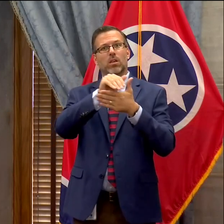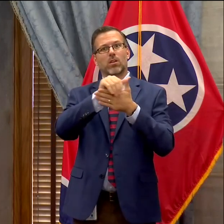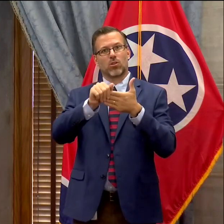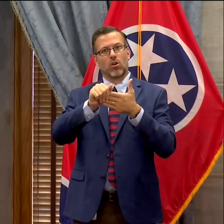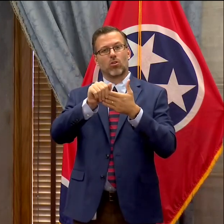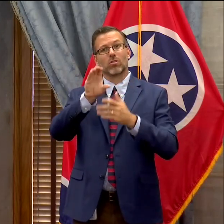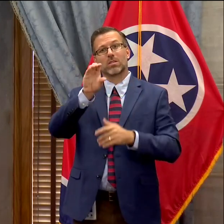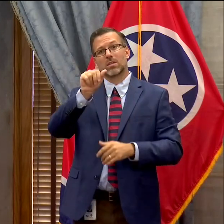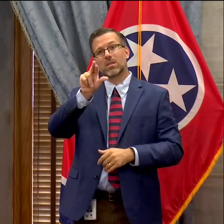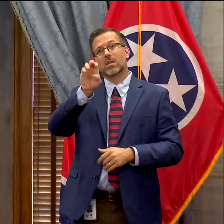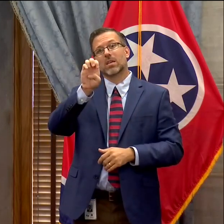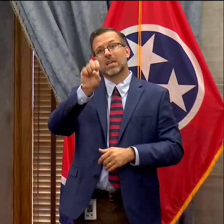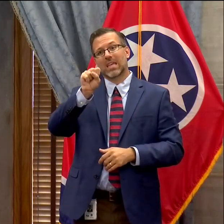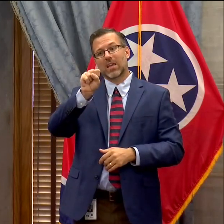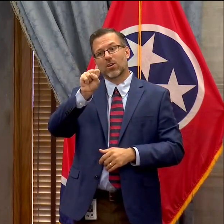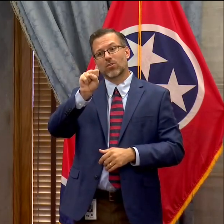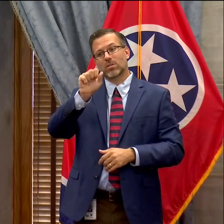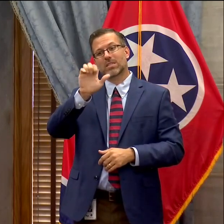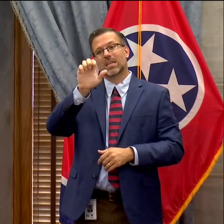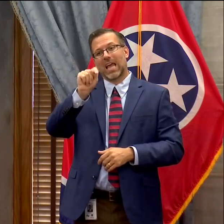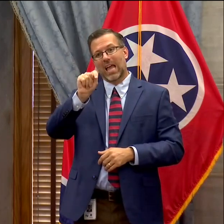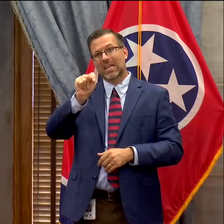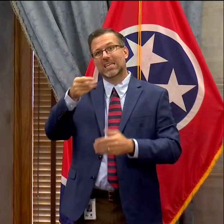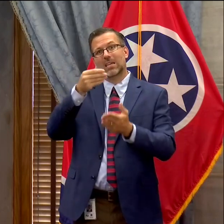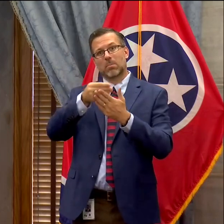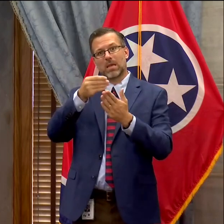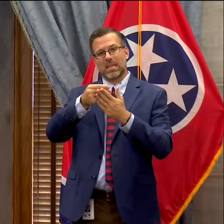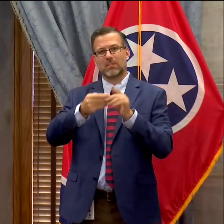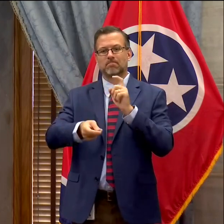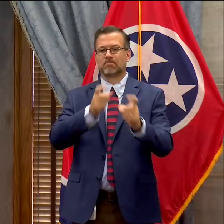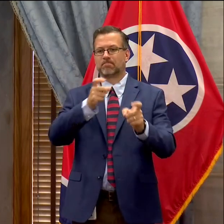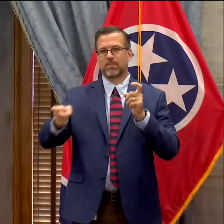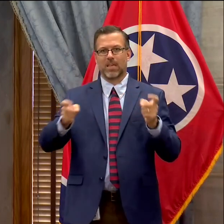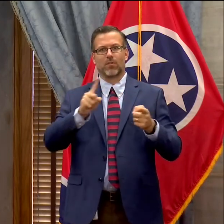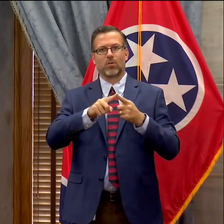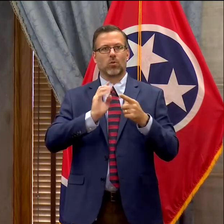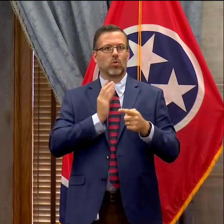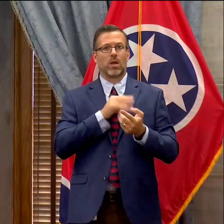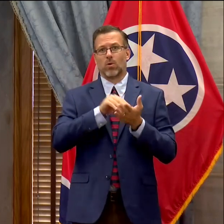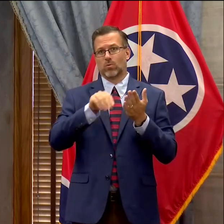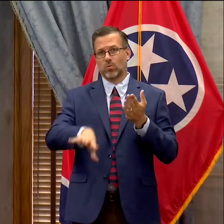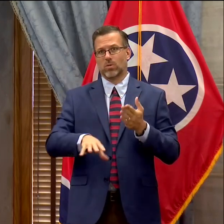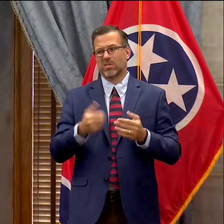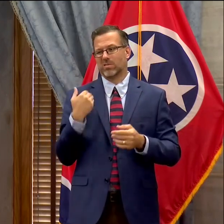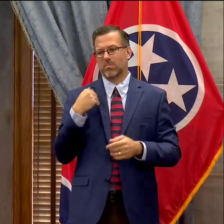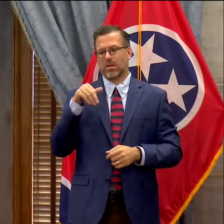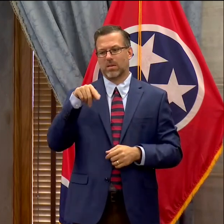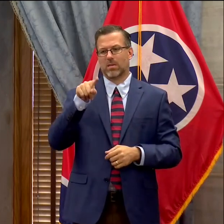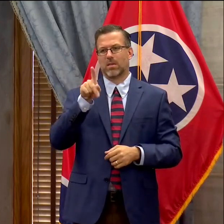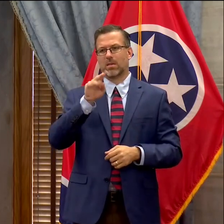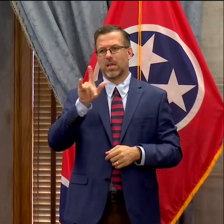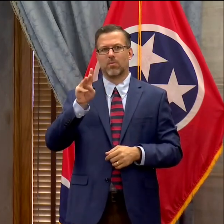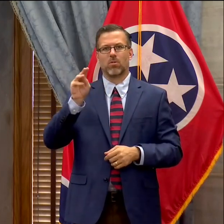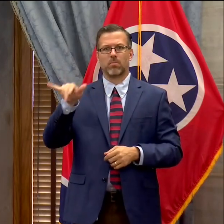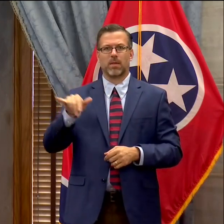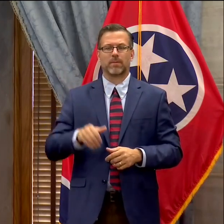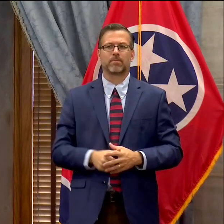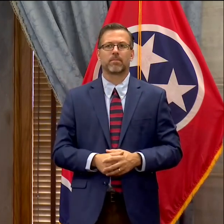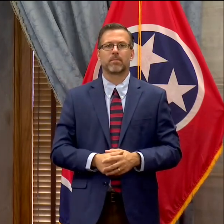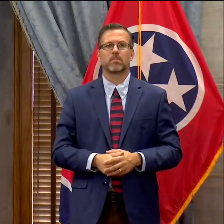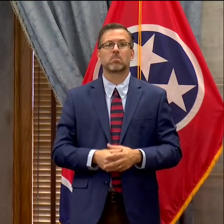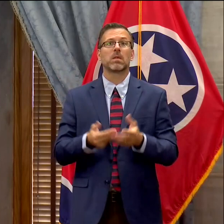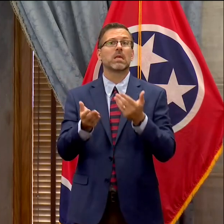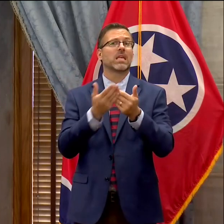transferred directly into students' accounts in April and May. Despite the successful management of the crisis last